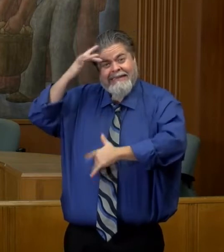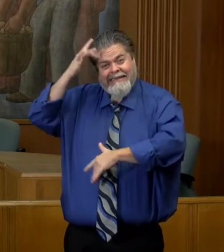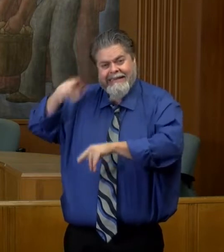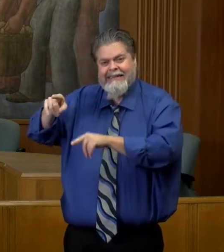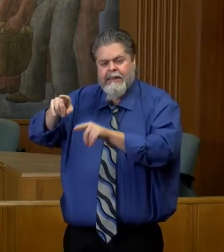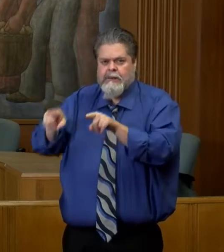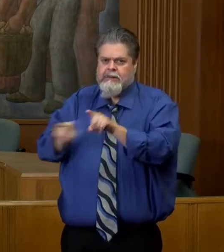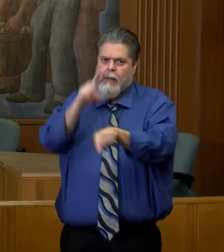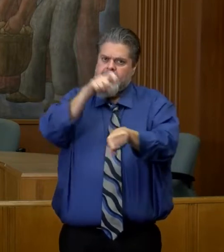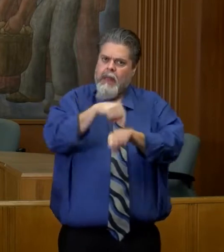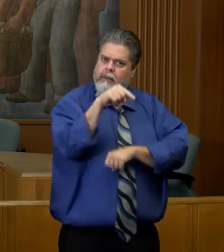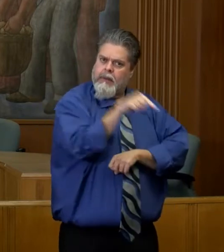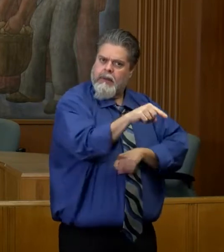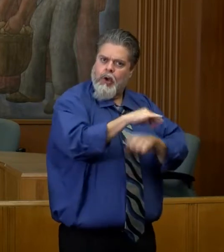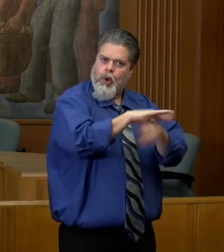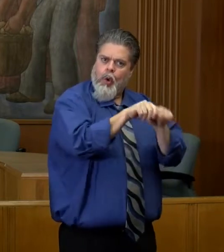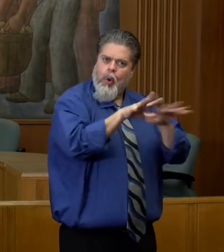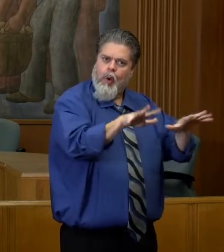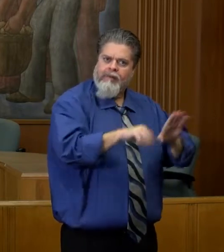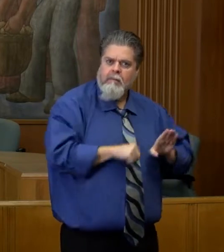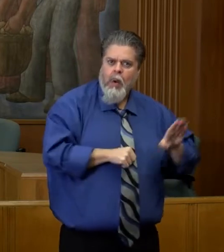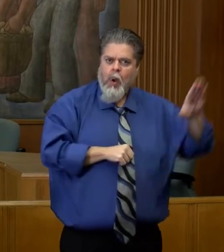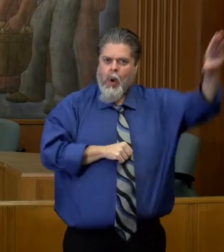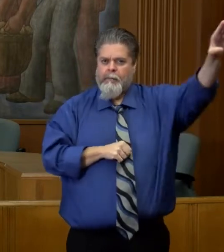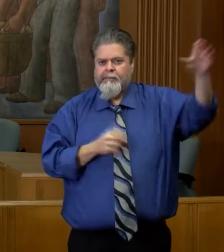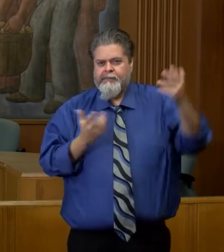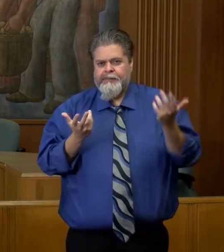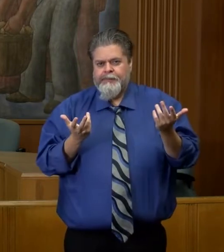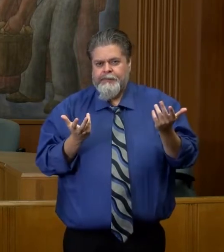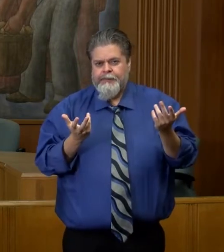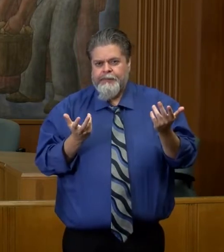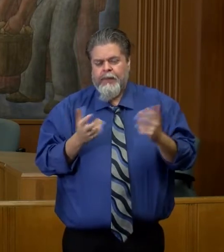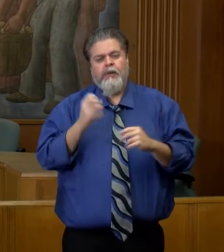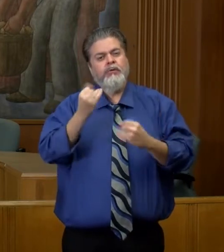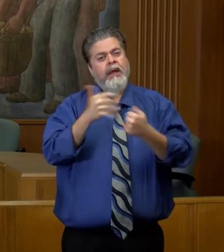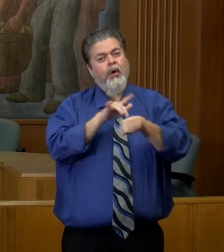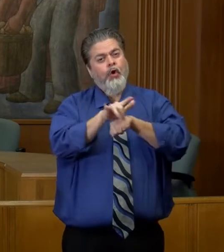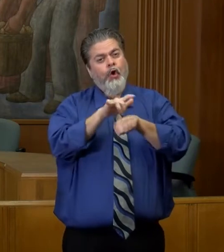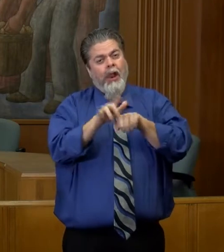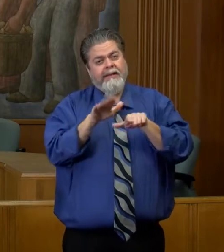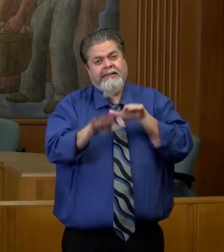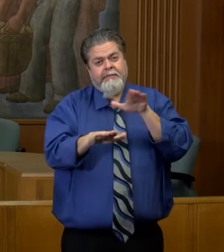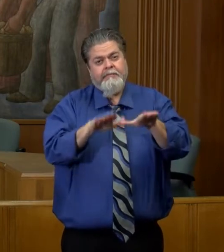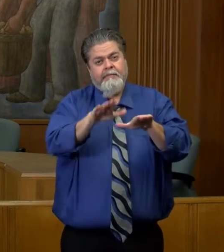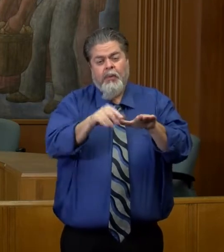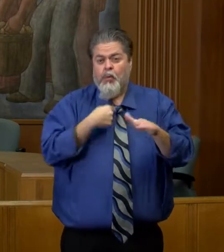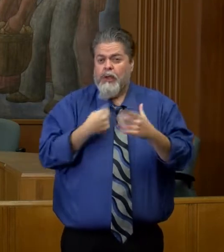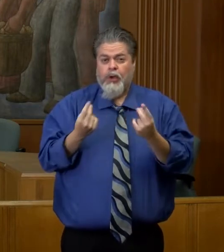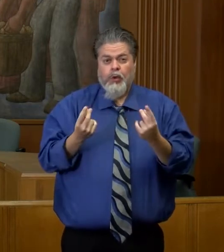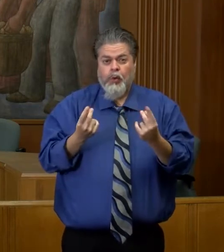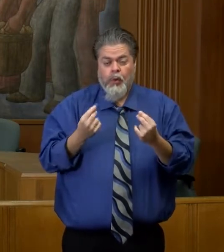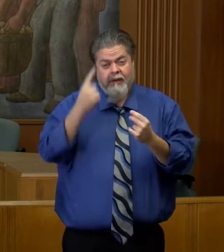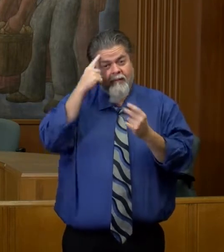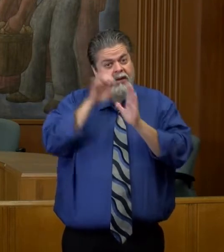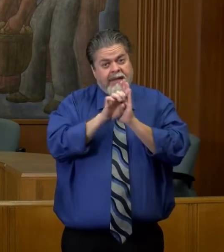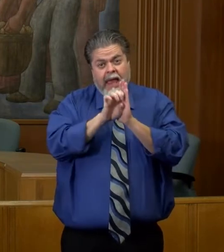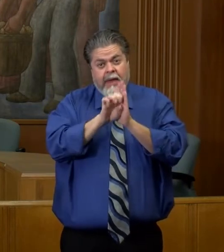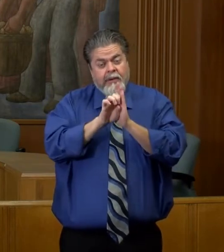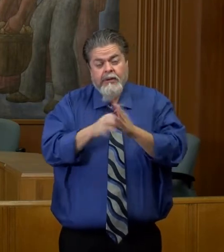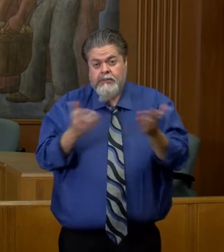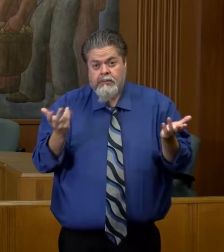these increasing COVID cases. So some of the early stages, some things that we've been doing. So, for example,